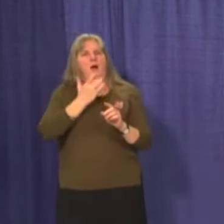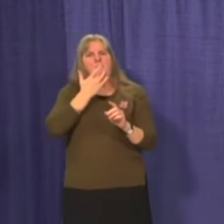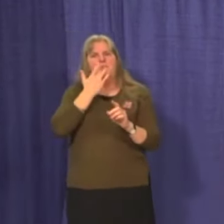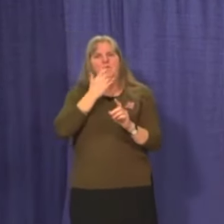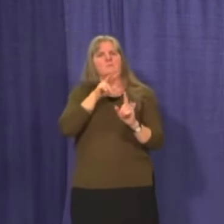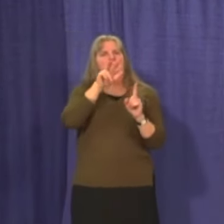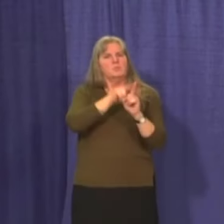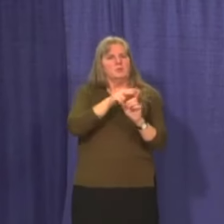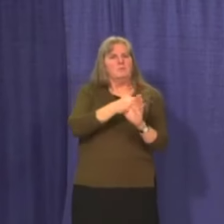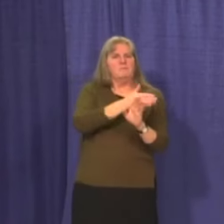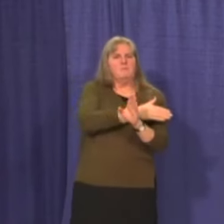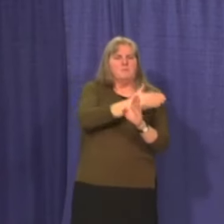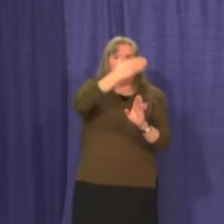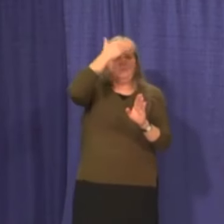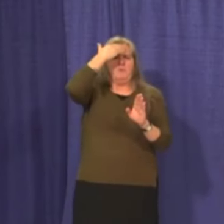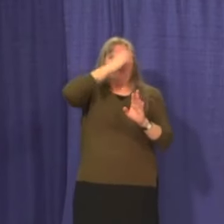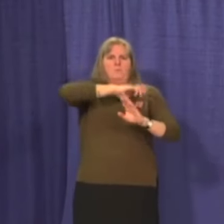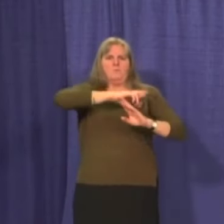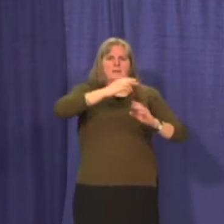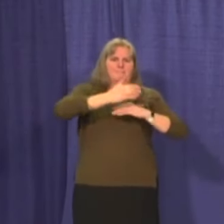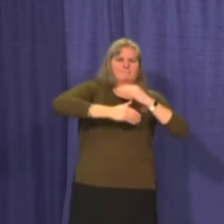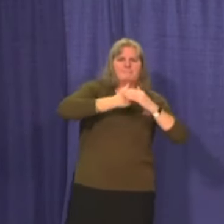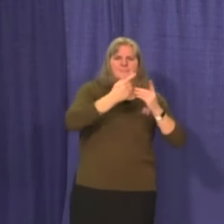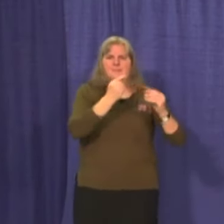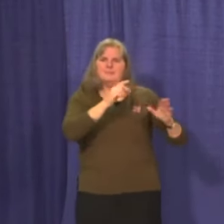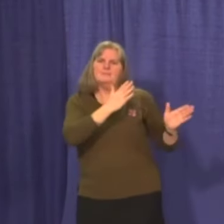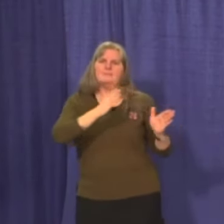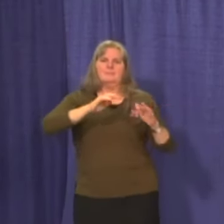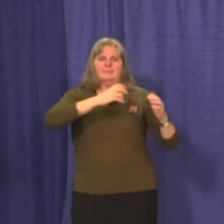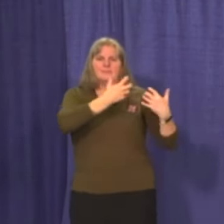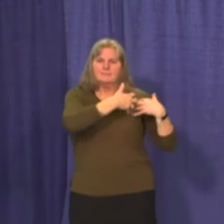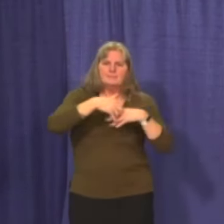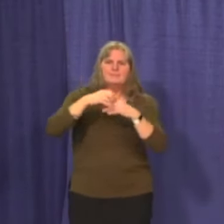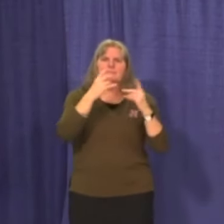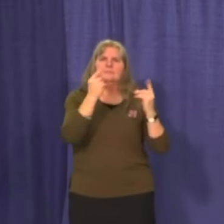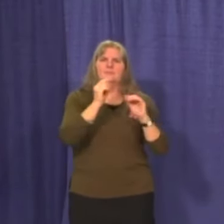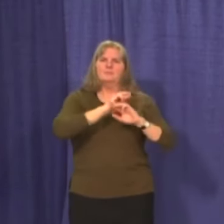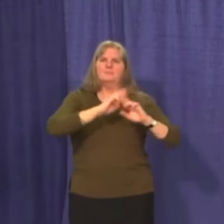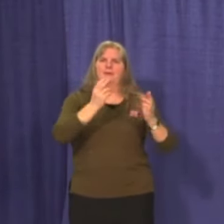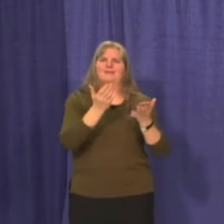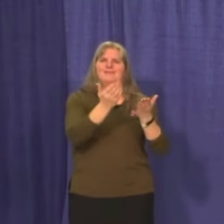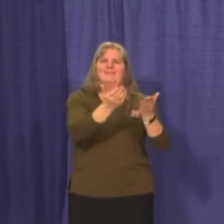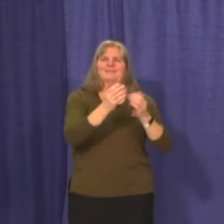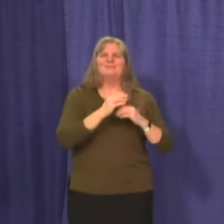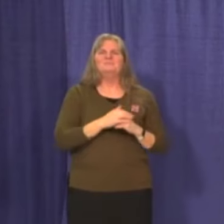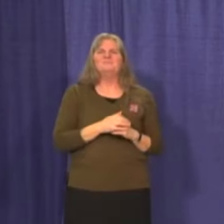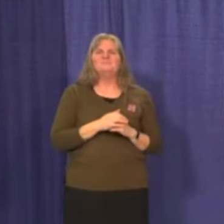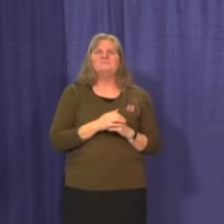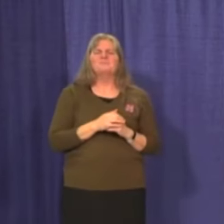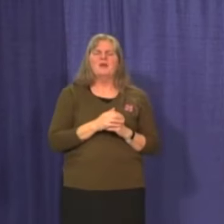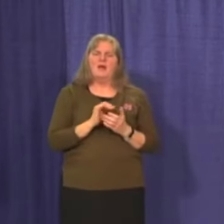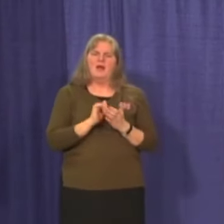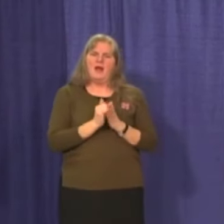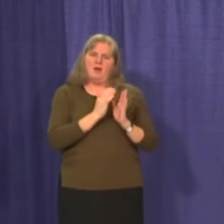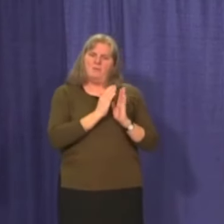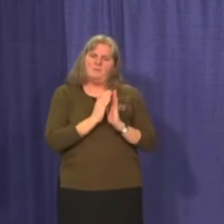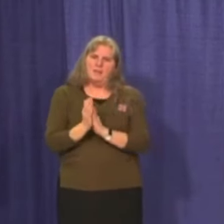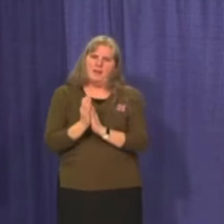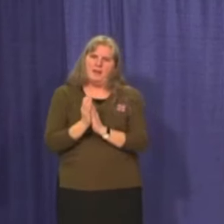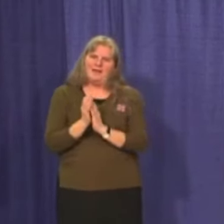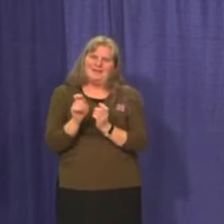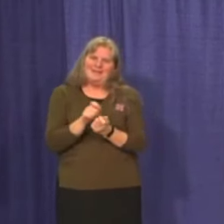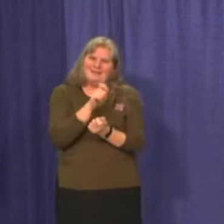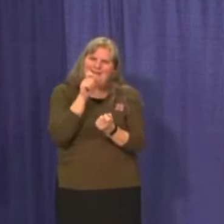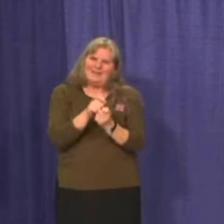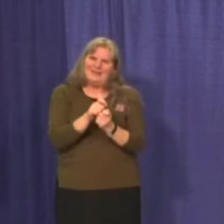It is this information that dictates how much vaccine we make available. Remember how we need to plan every vial and every